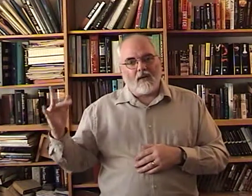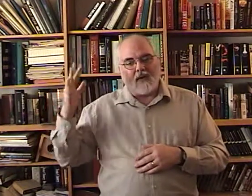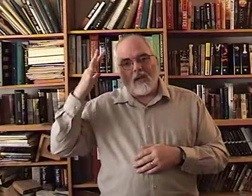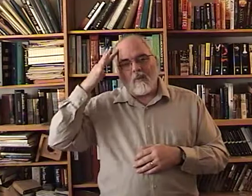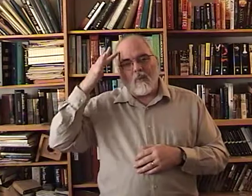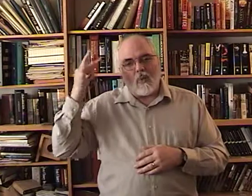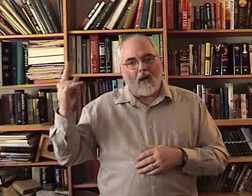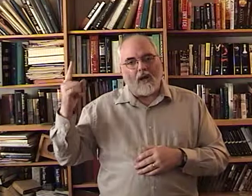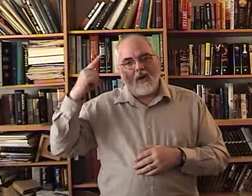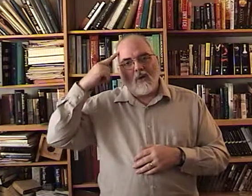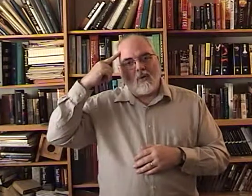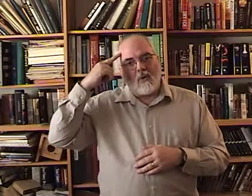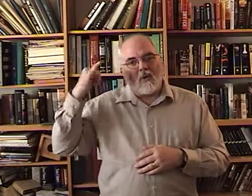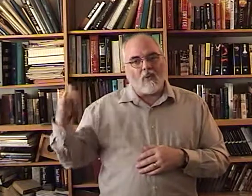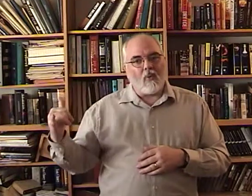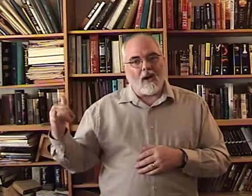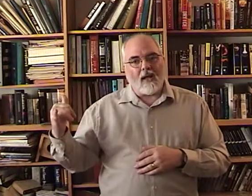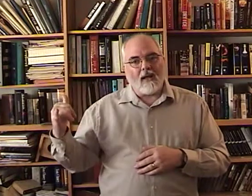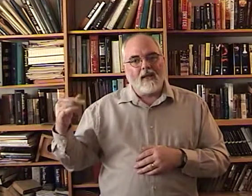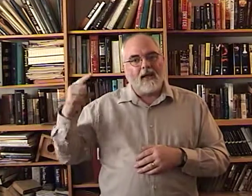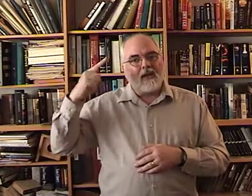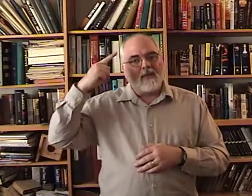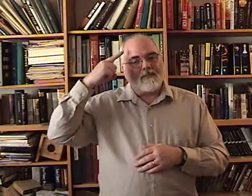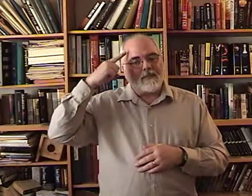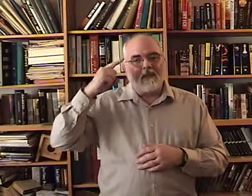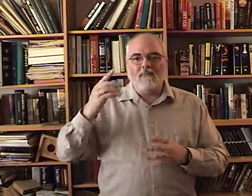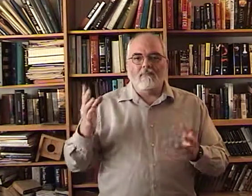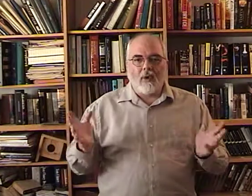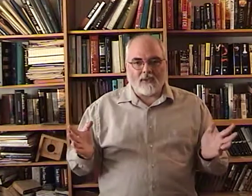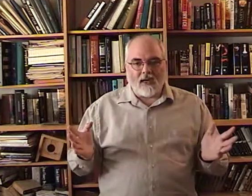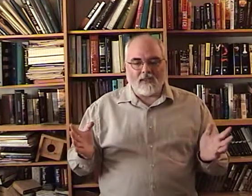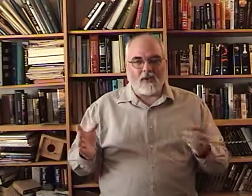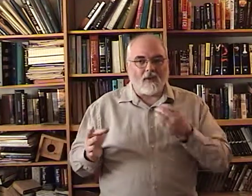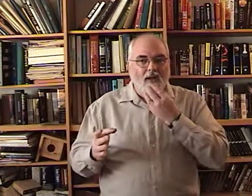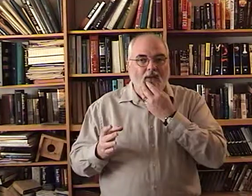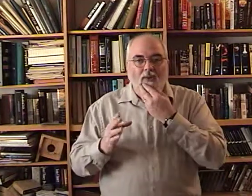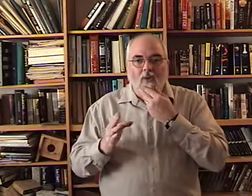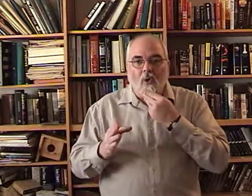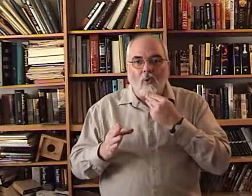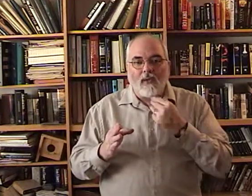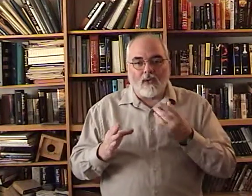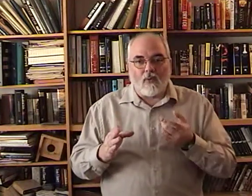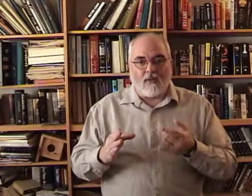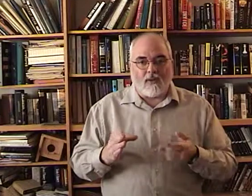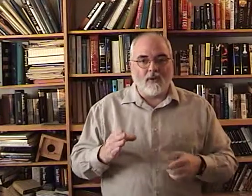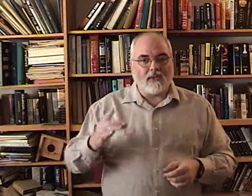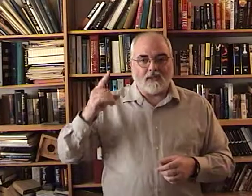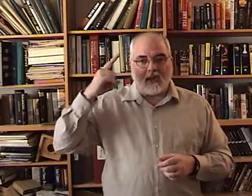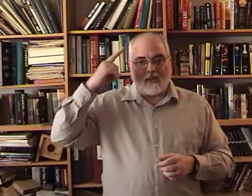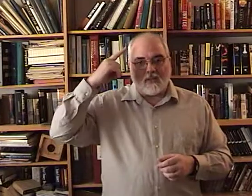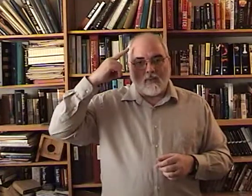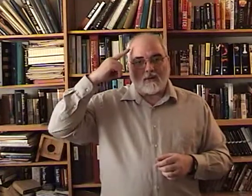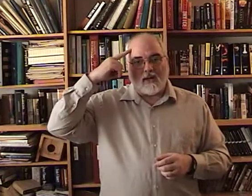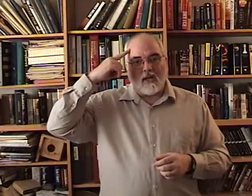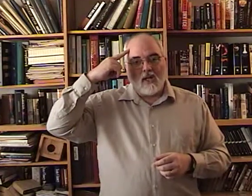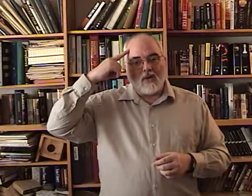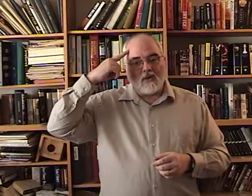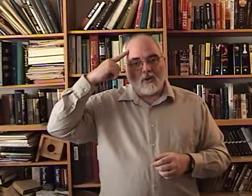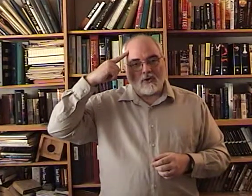Okay. Why? Or why? Both signs are correct. If you know either one of those. Either way is right. You can also